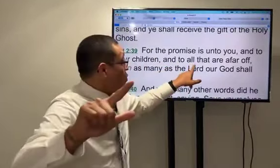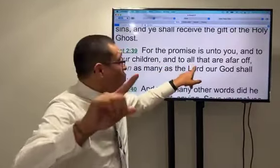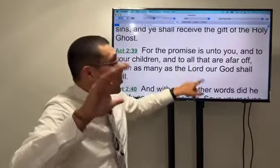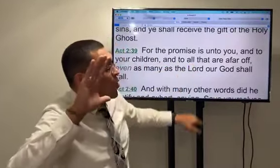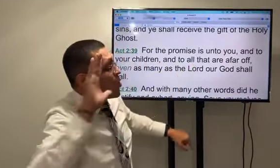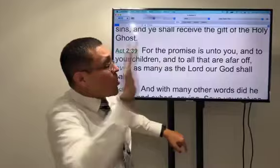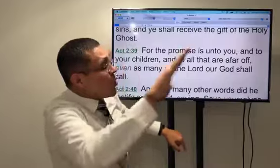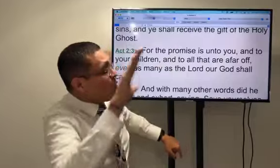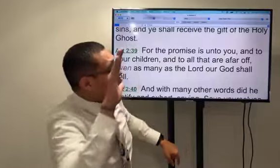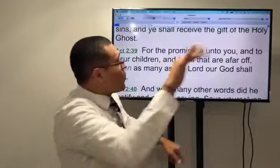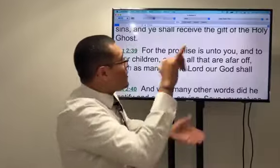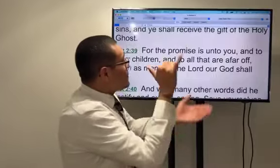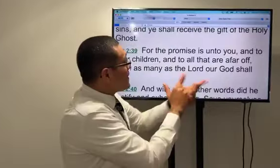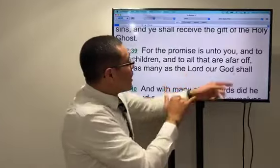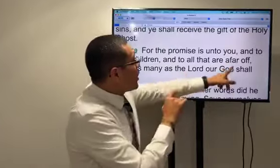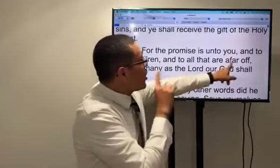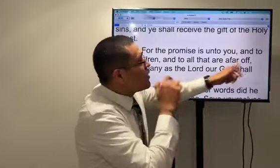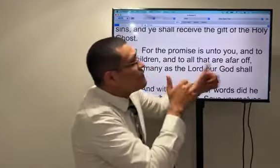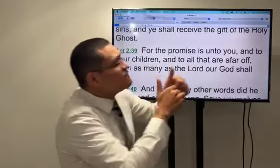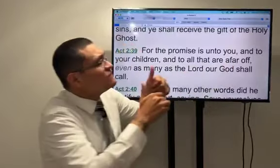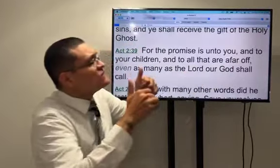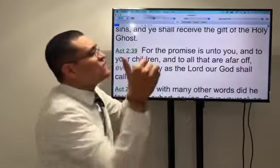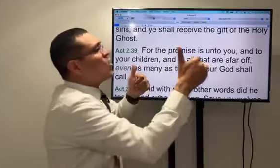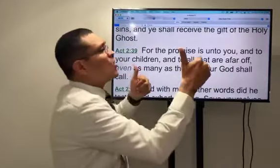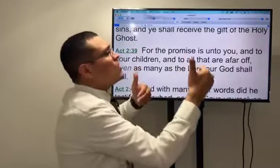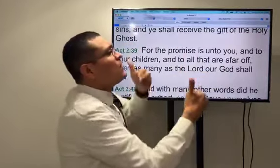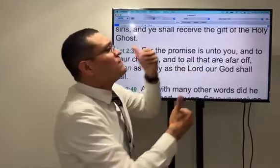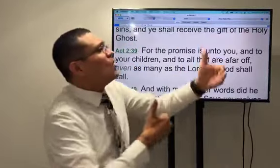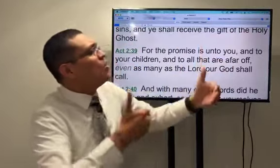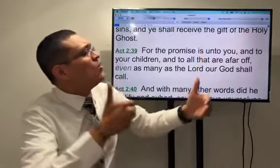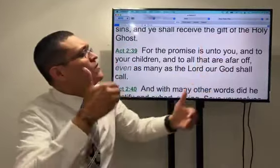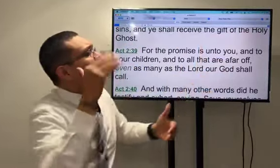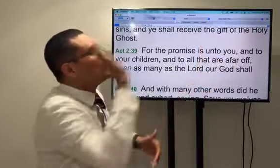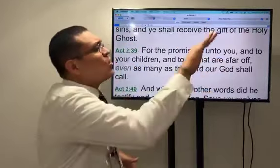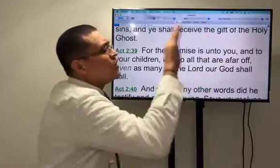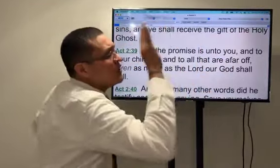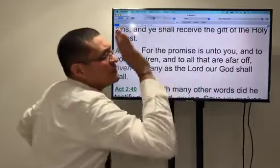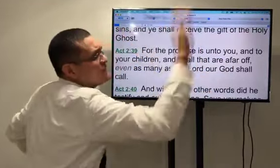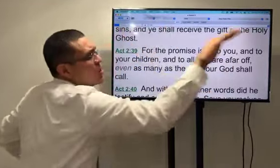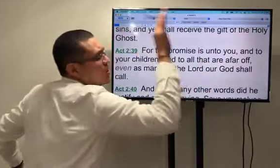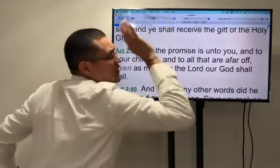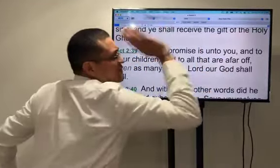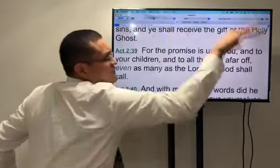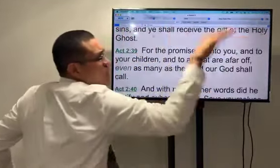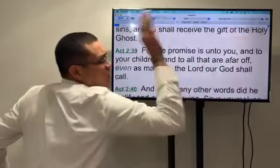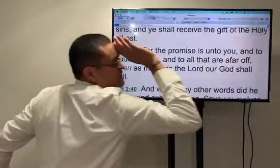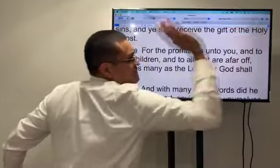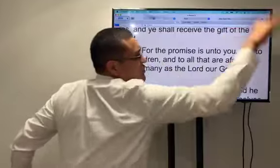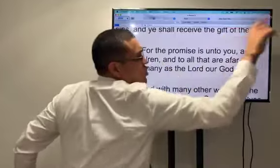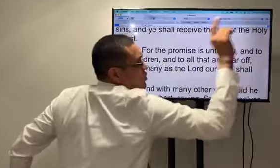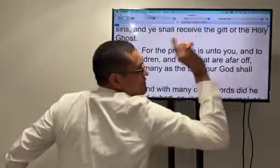nationalities so how can it be for one thing it says for the promise unto you and to your children and to all that are far off